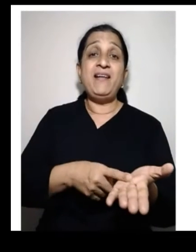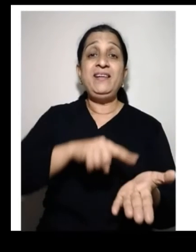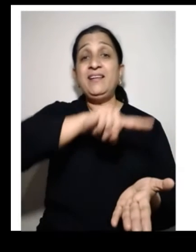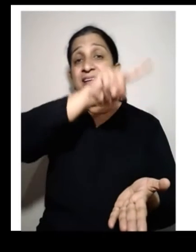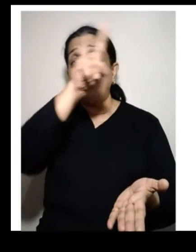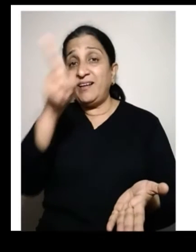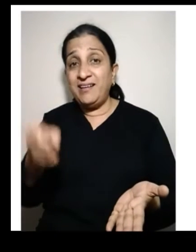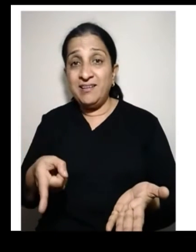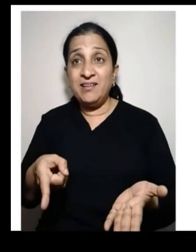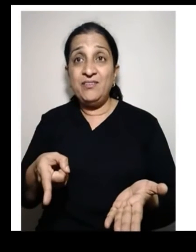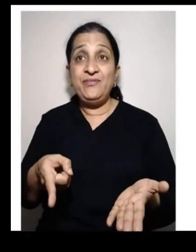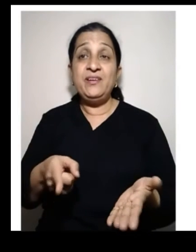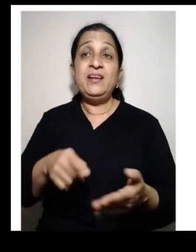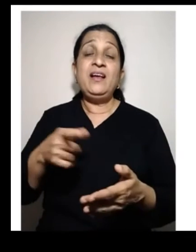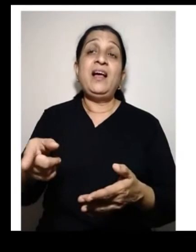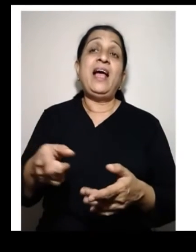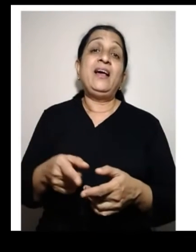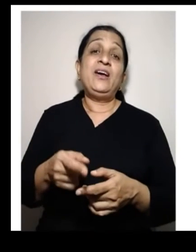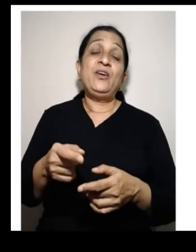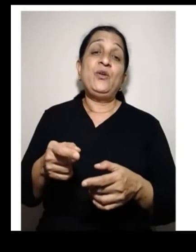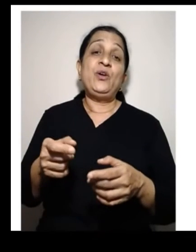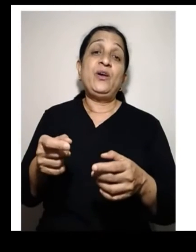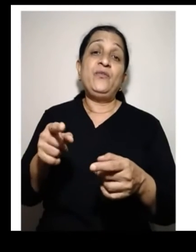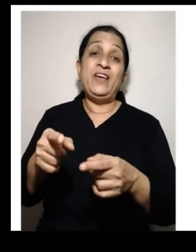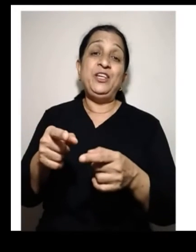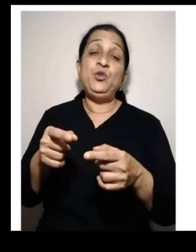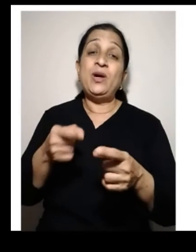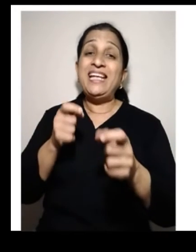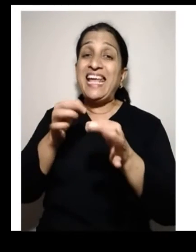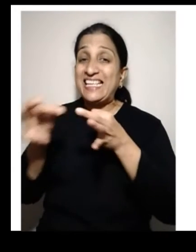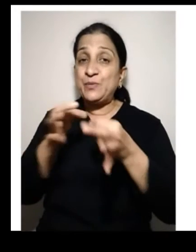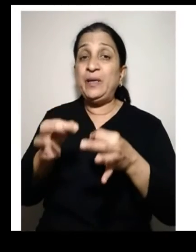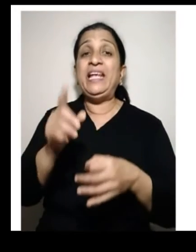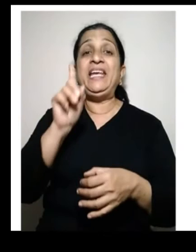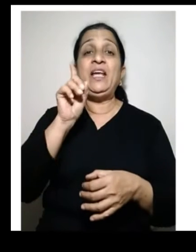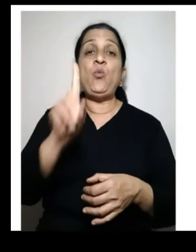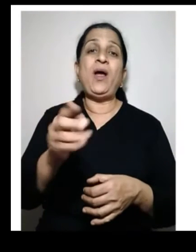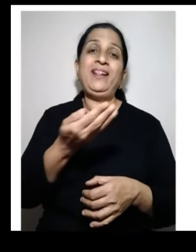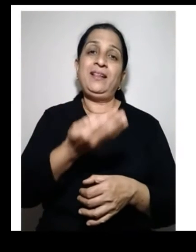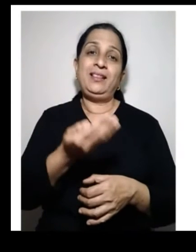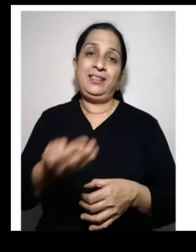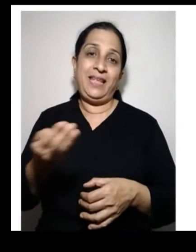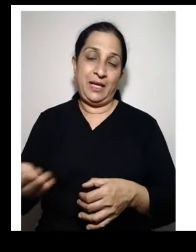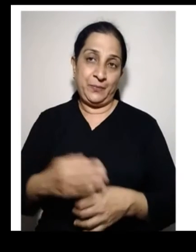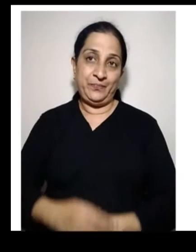curve with respect to a single commodity.